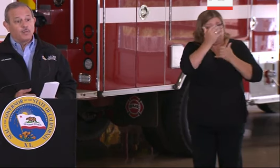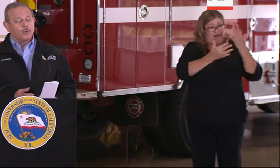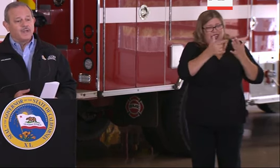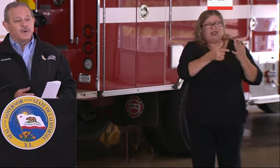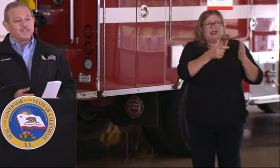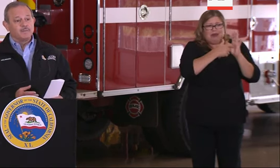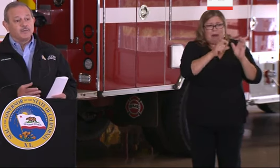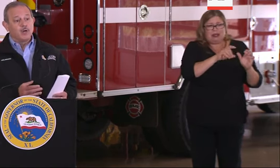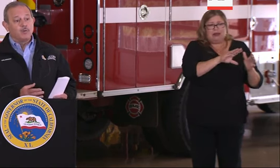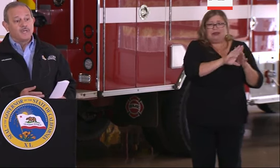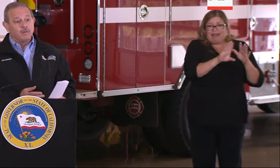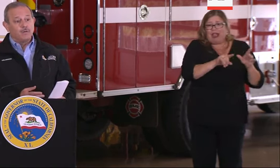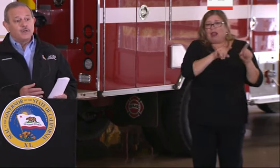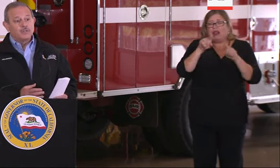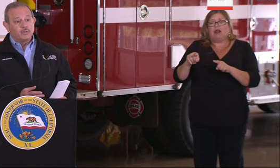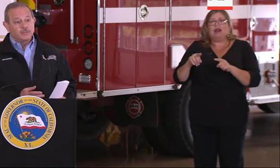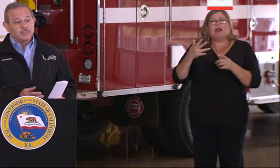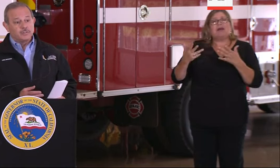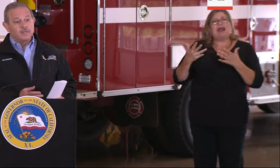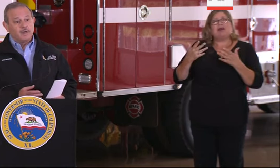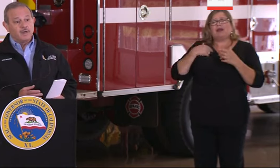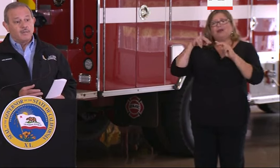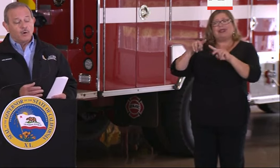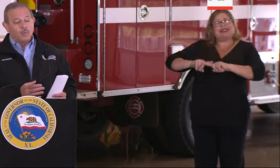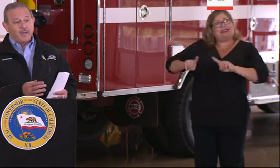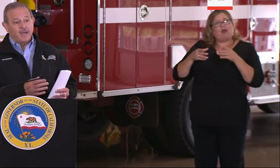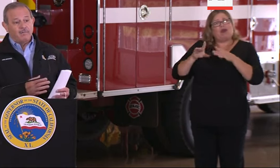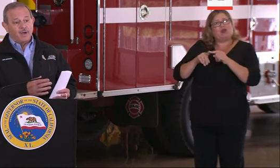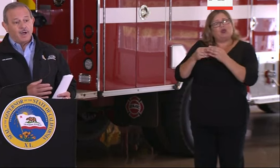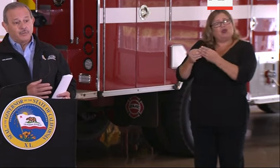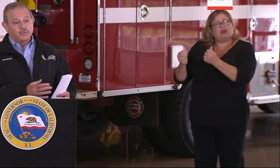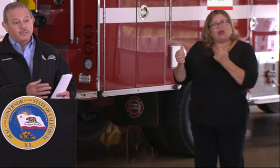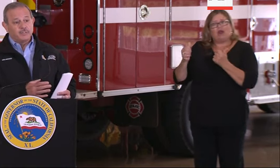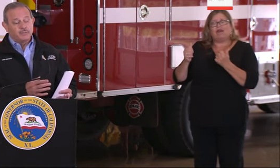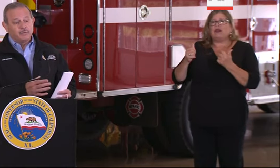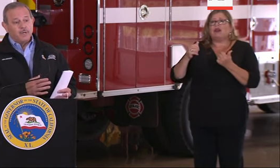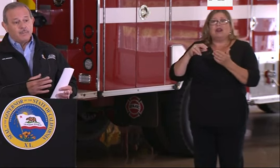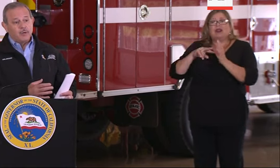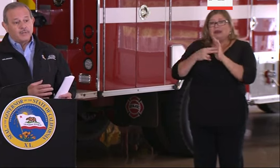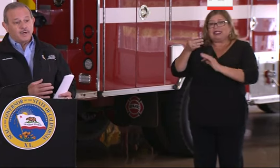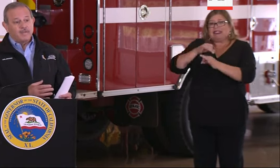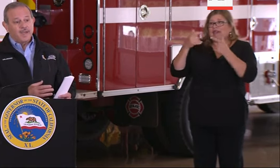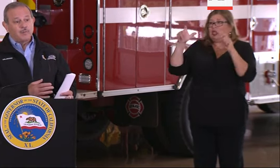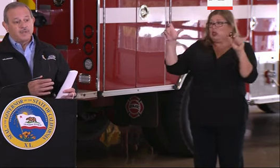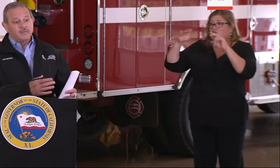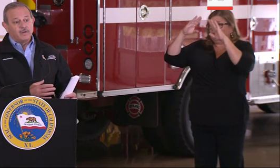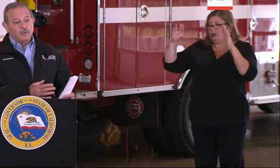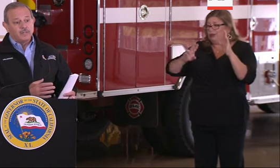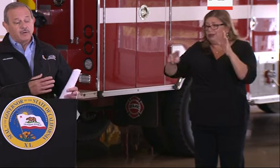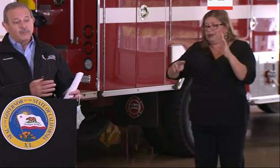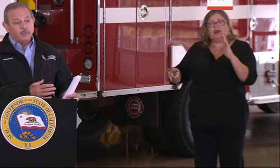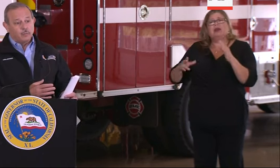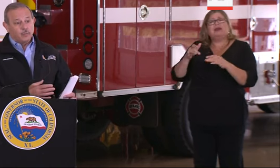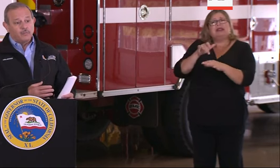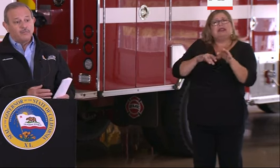-COVID. We're looking at possibly using hotel solutions where we have the opportunity to put evacuees in